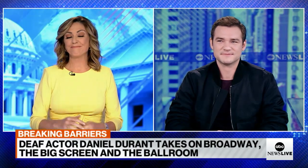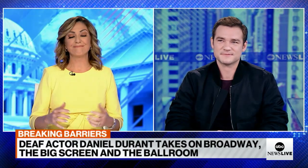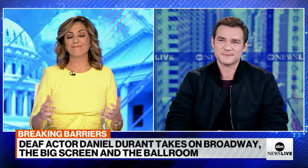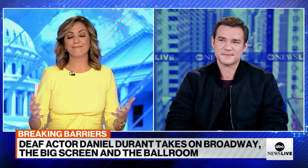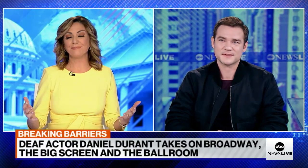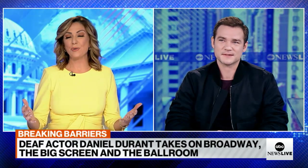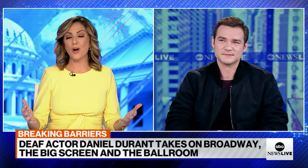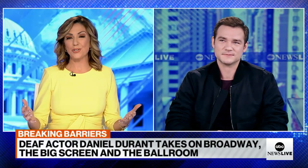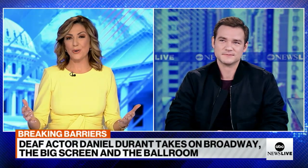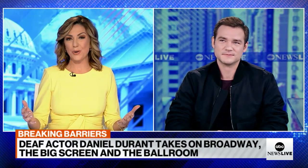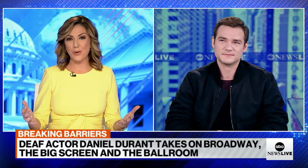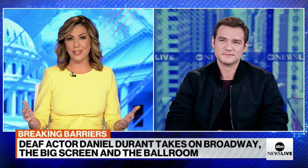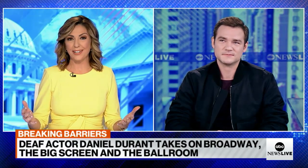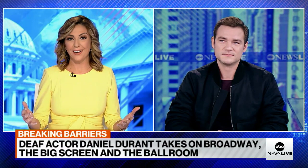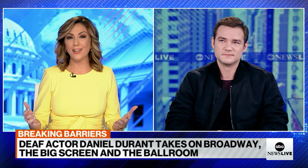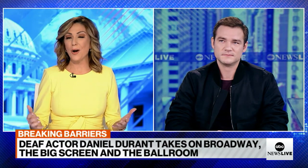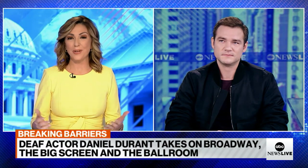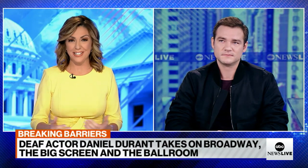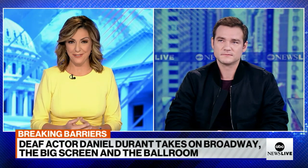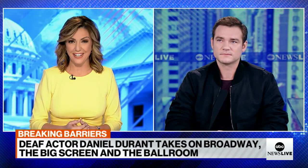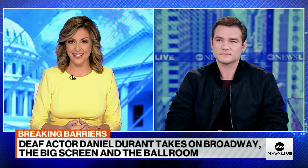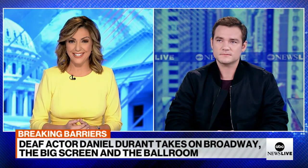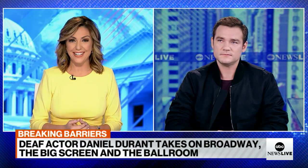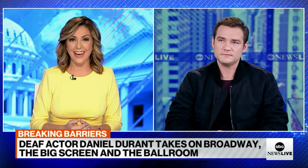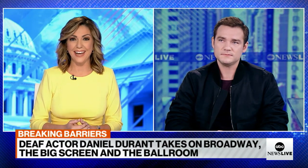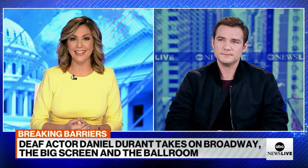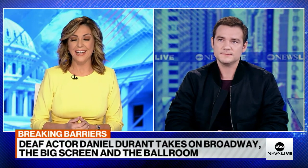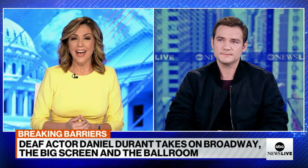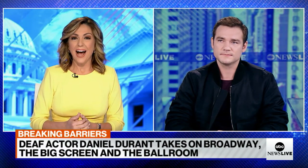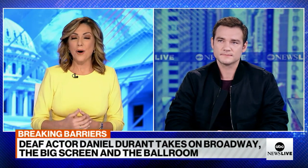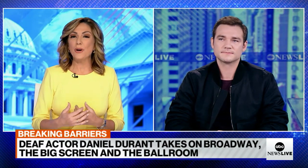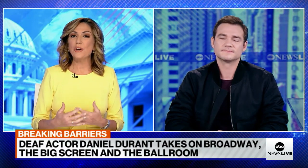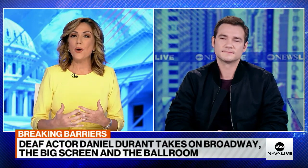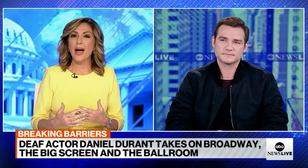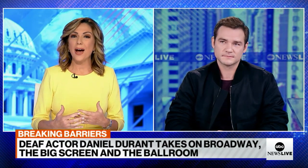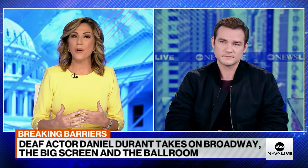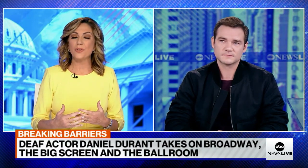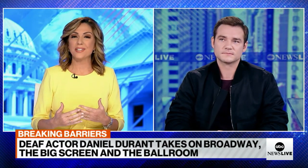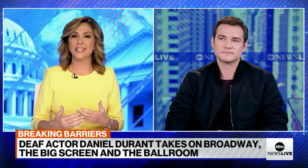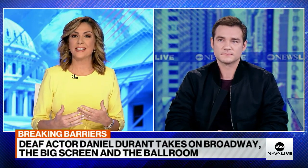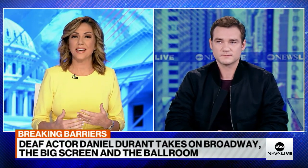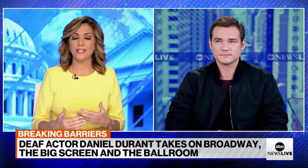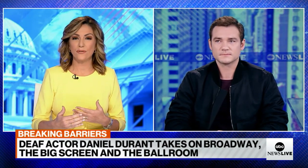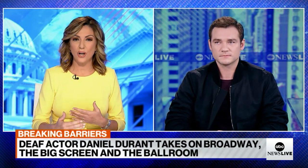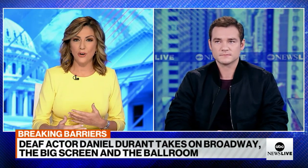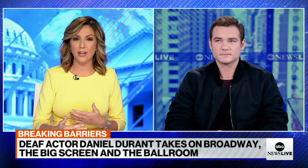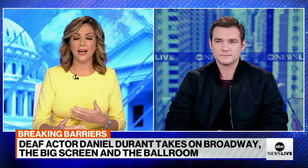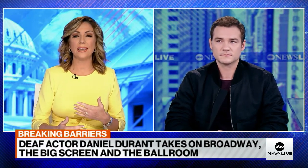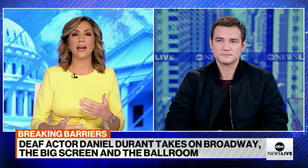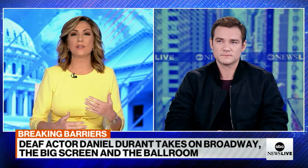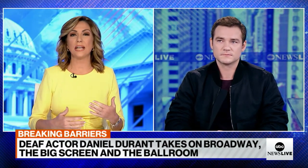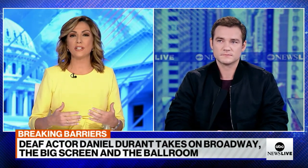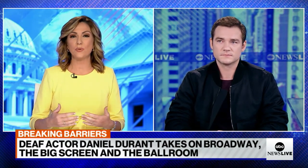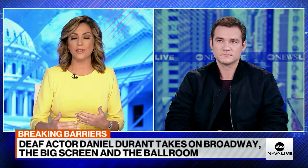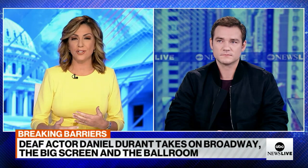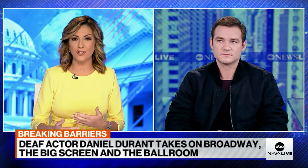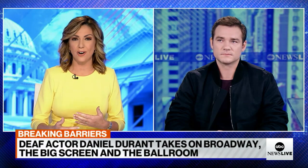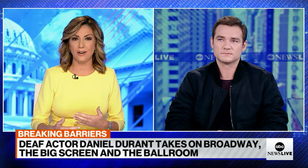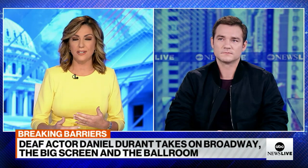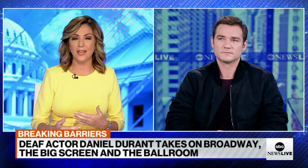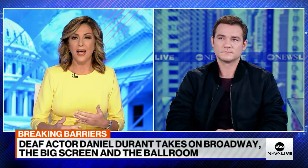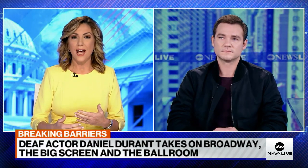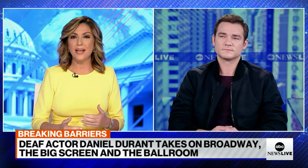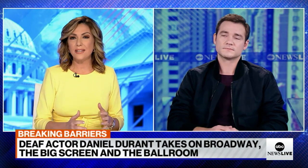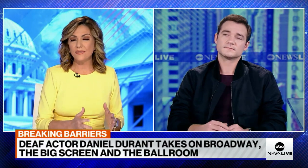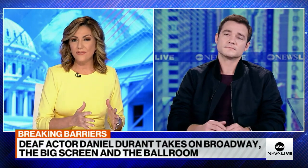you also are working a lot with deaf kids. And I want to know how the success of CODA and now Dancing with the